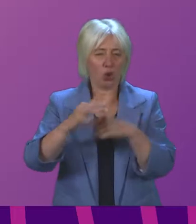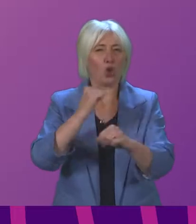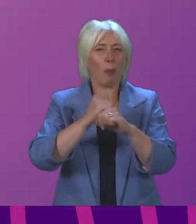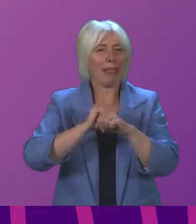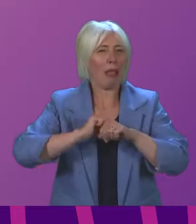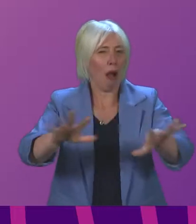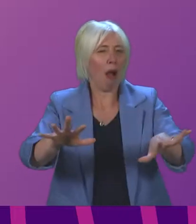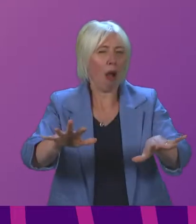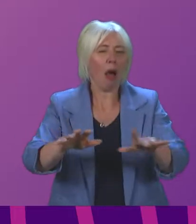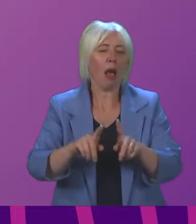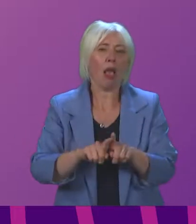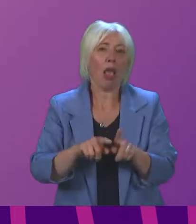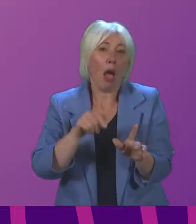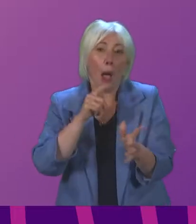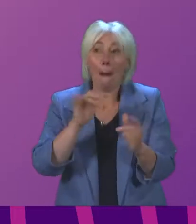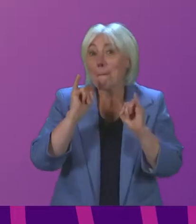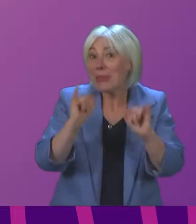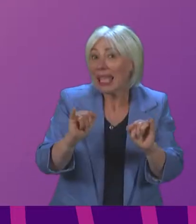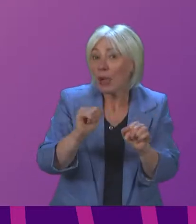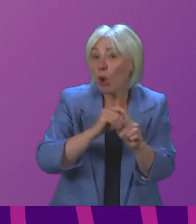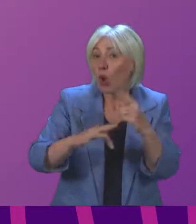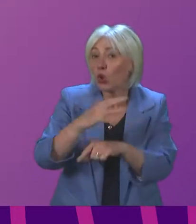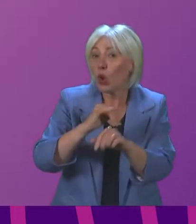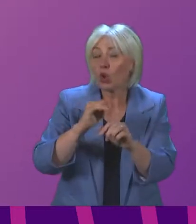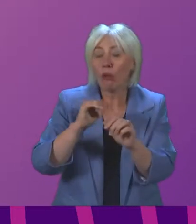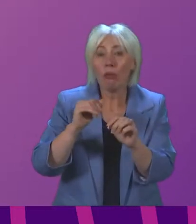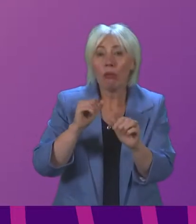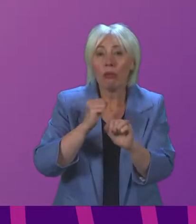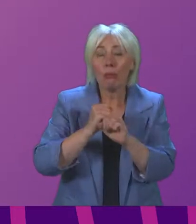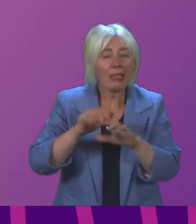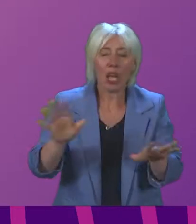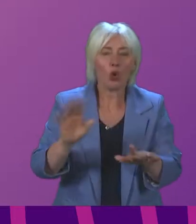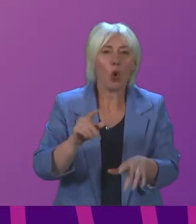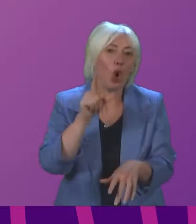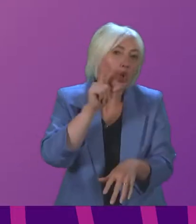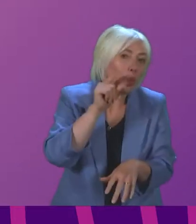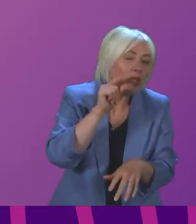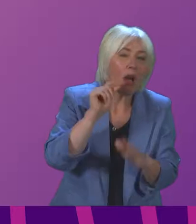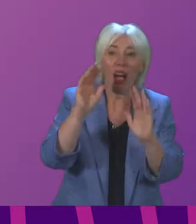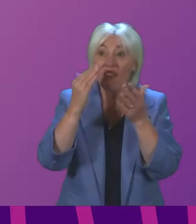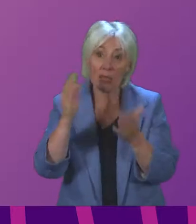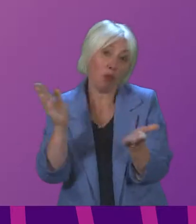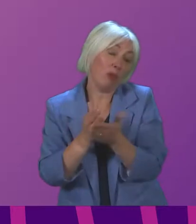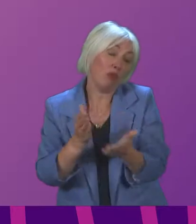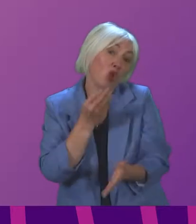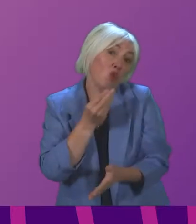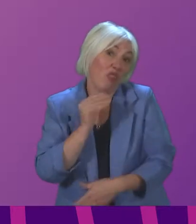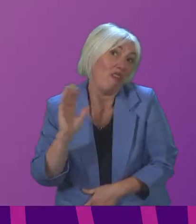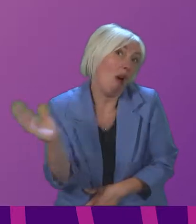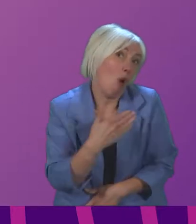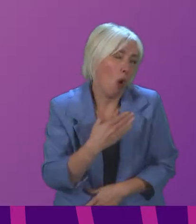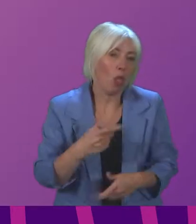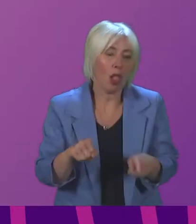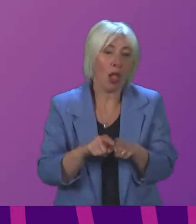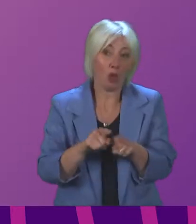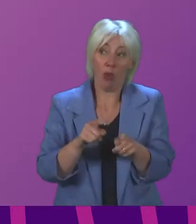but I have to say I do not entirely blame social media for that. Twitter, Facebook, etc. have been extremely useful for all of us and for the health services in